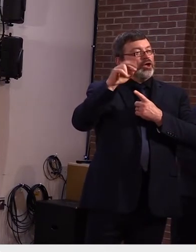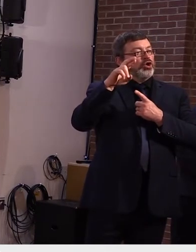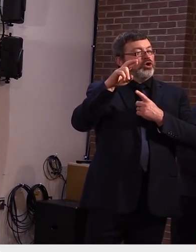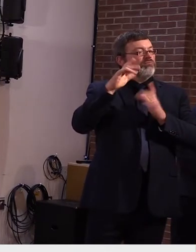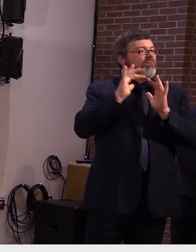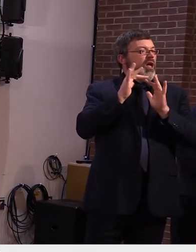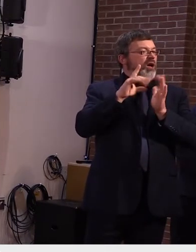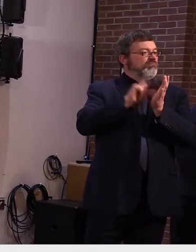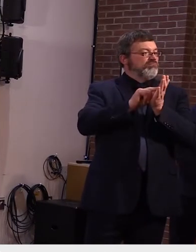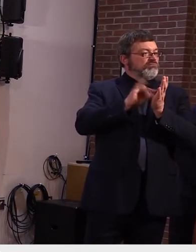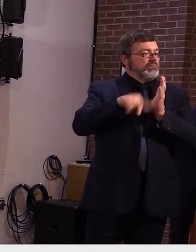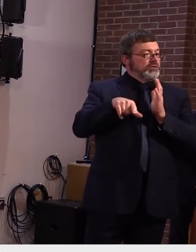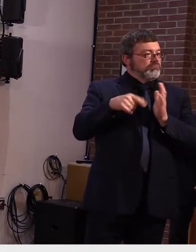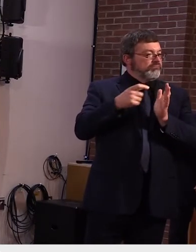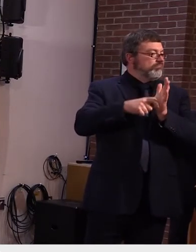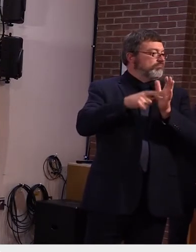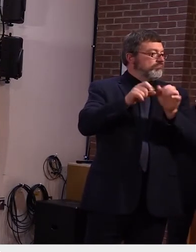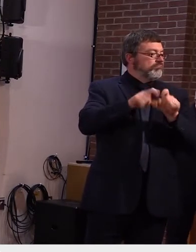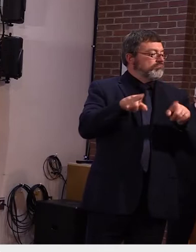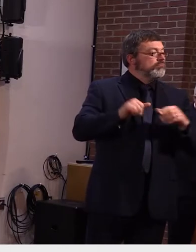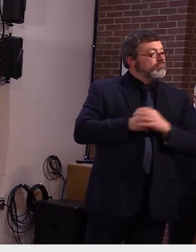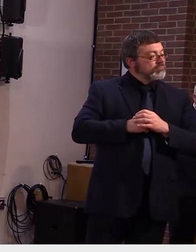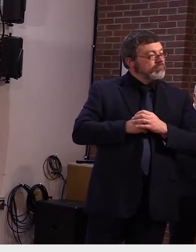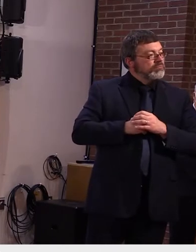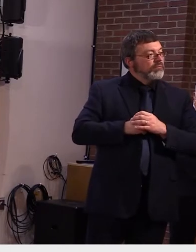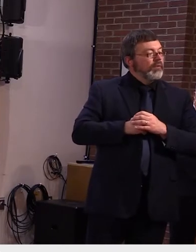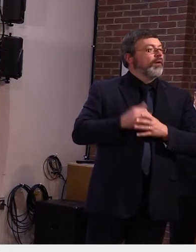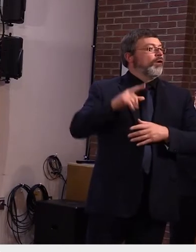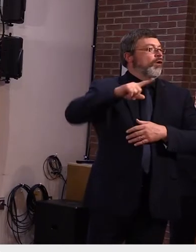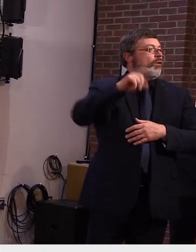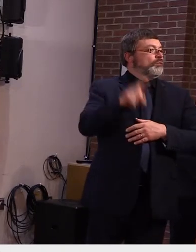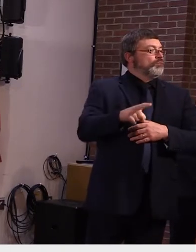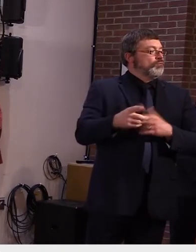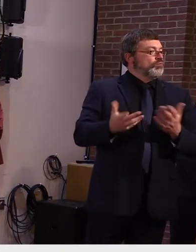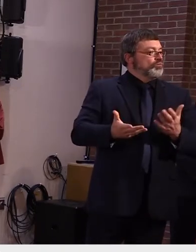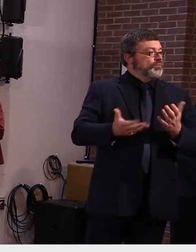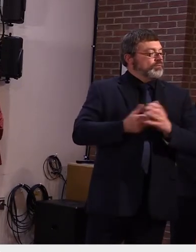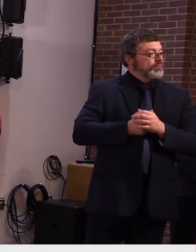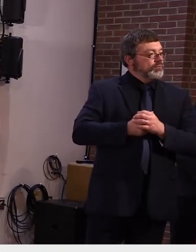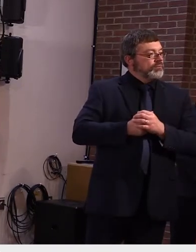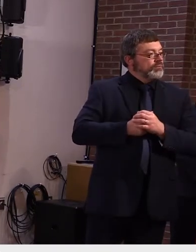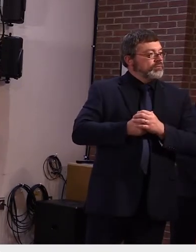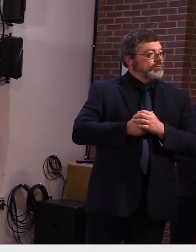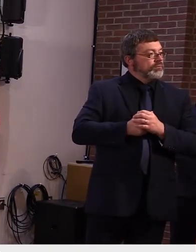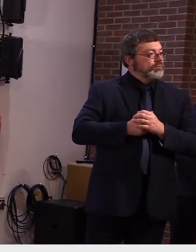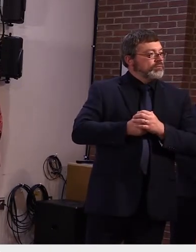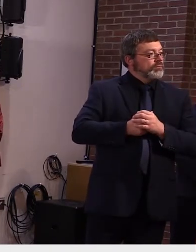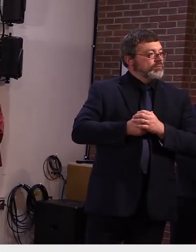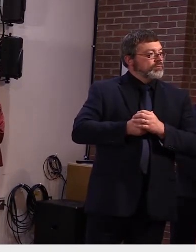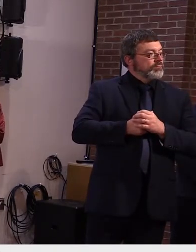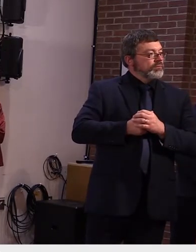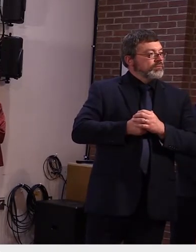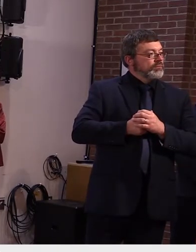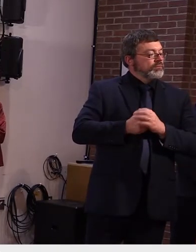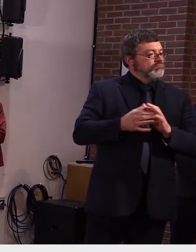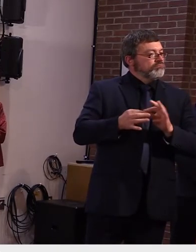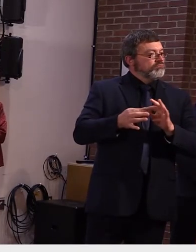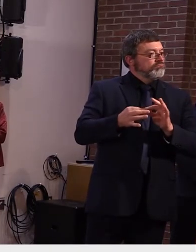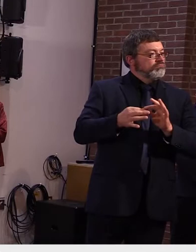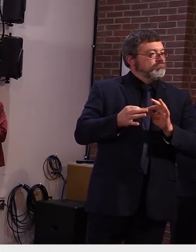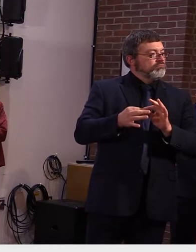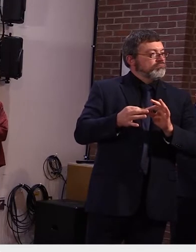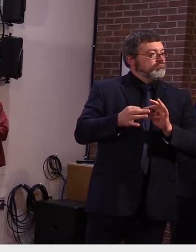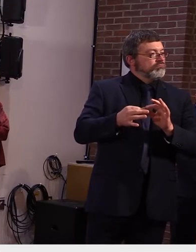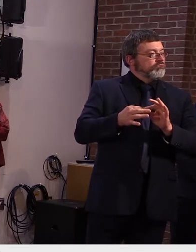hi the agency of education might chime in as well as we discuss these uh school cases